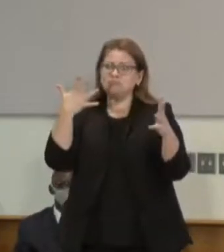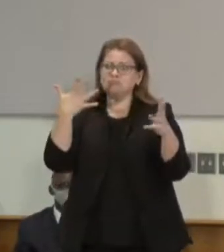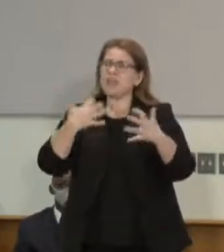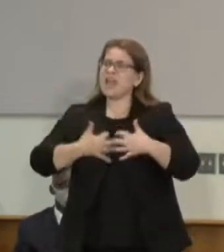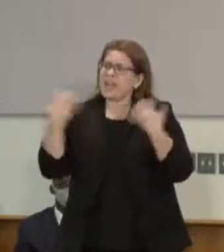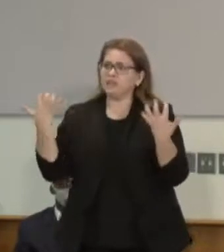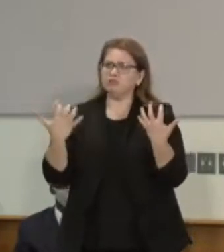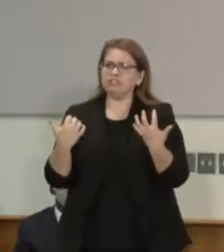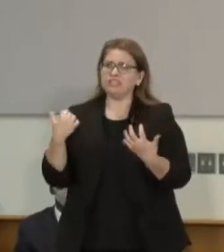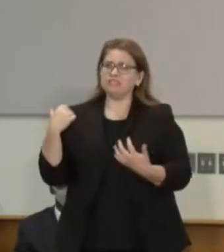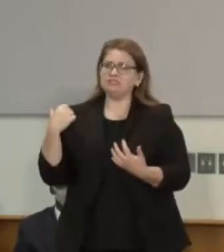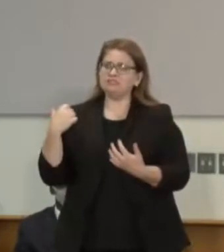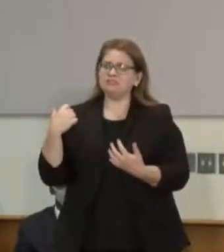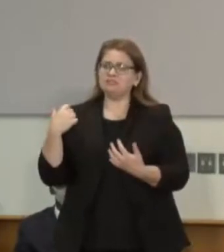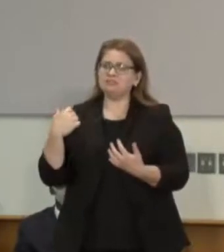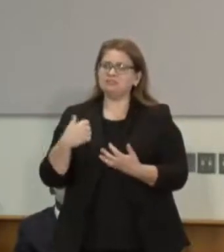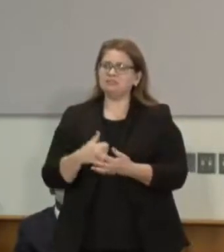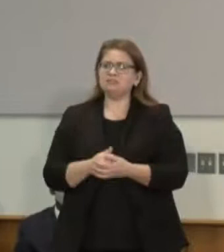them. Representative